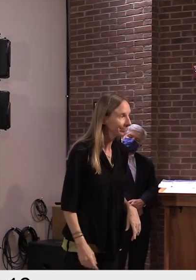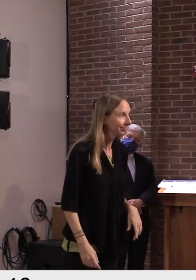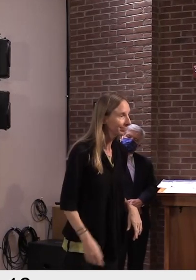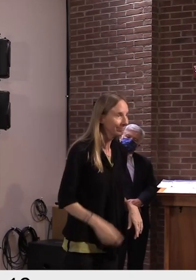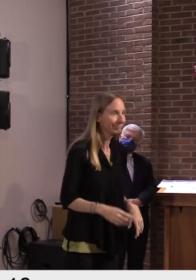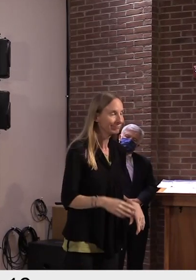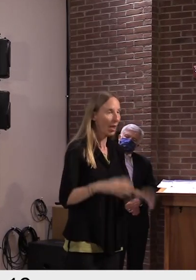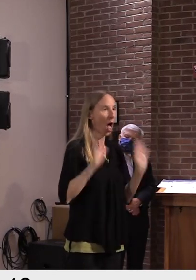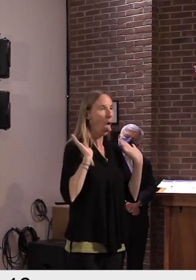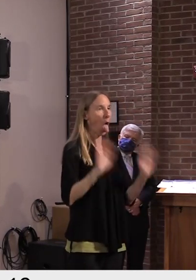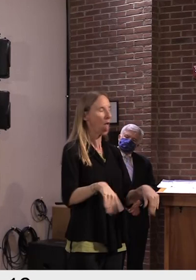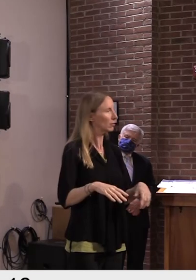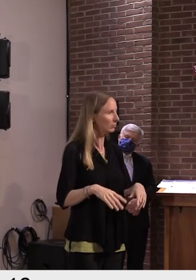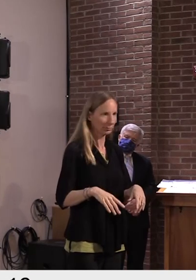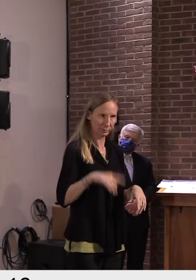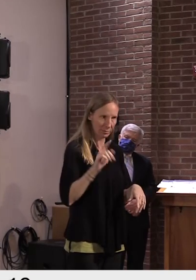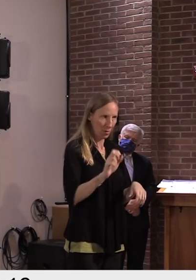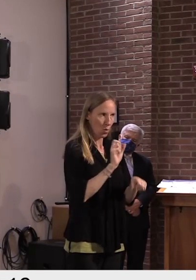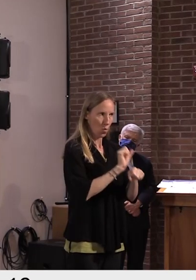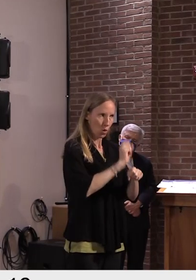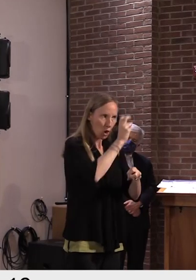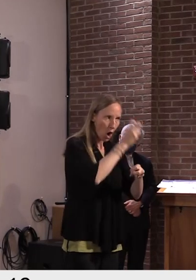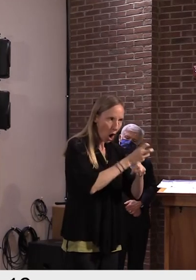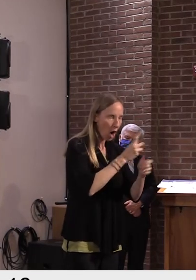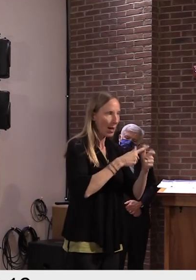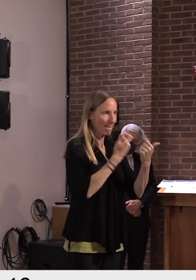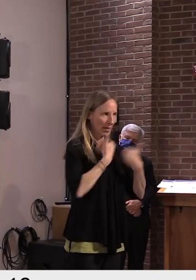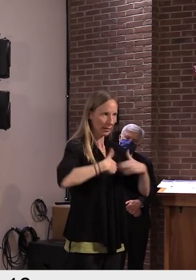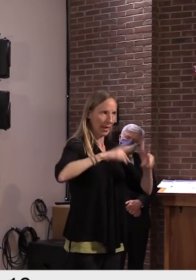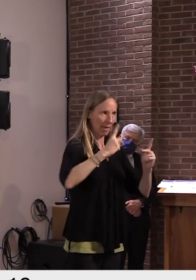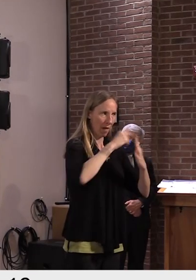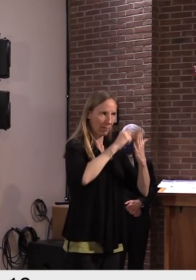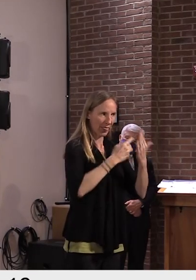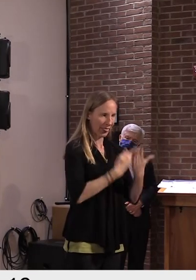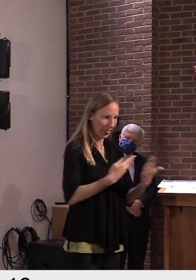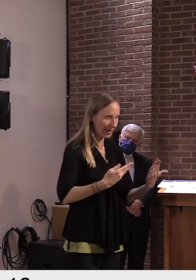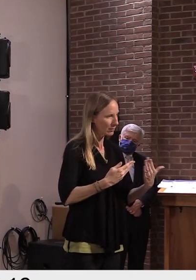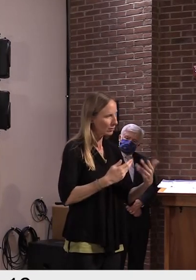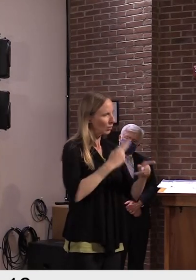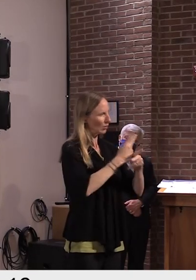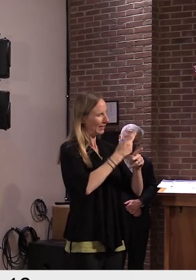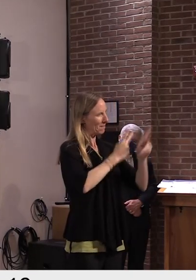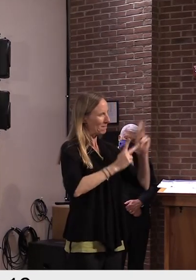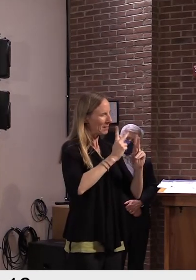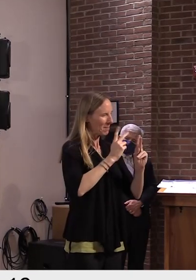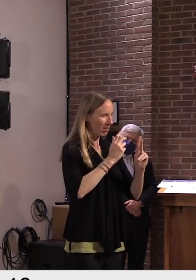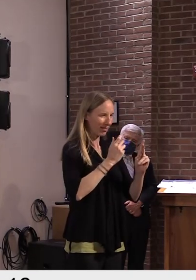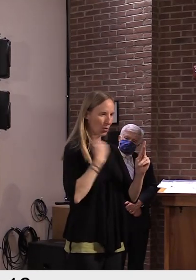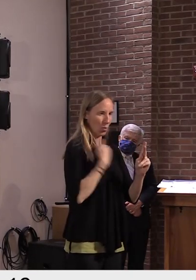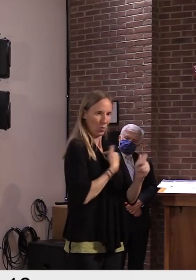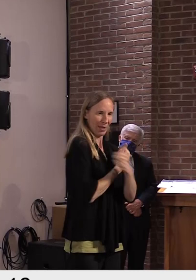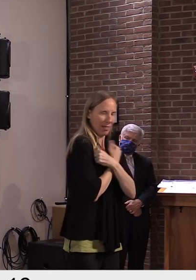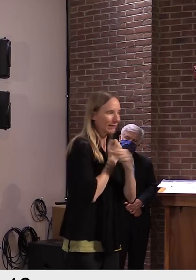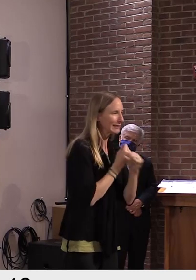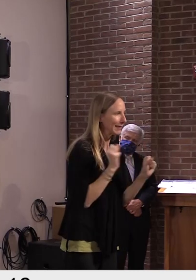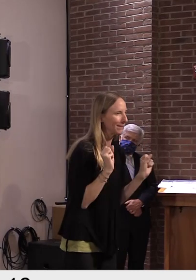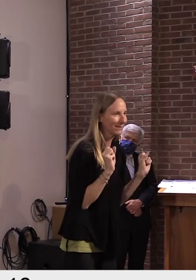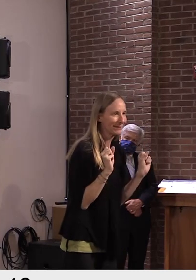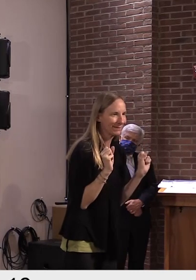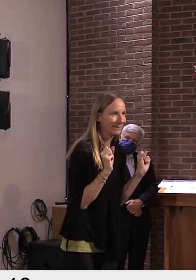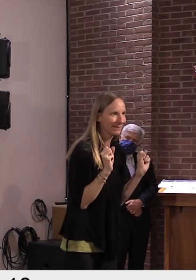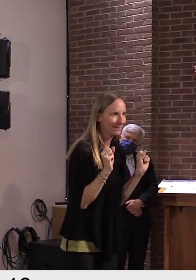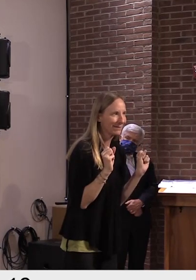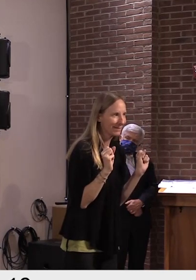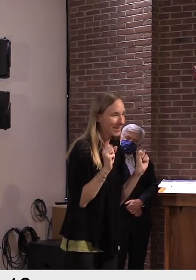hard work and sacrifice to keep our loved ones safe from this potentially dangerous and very contagious virus.